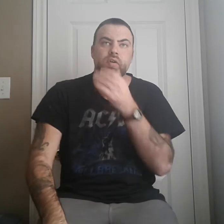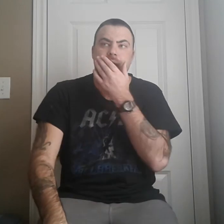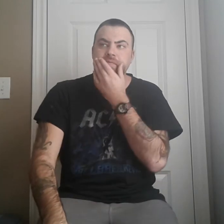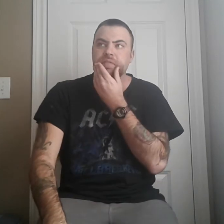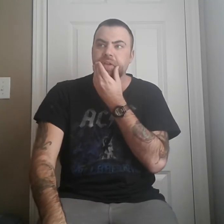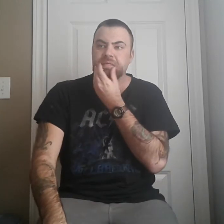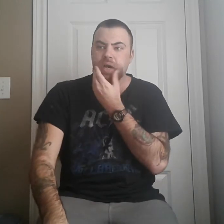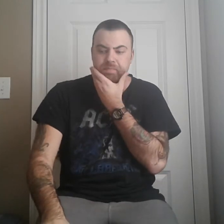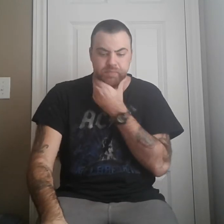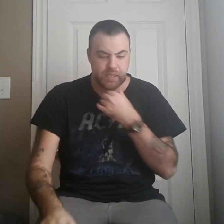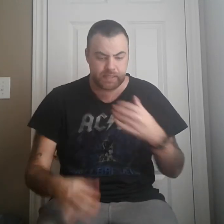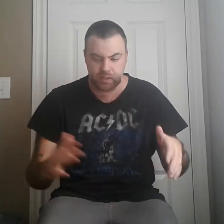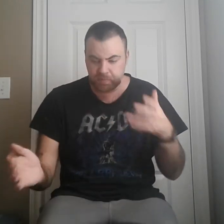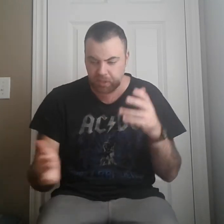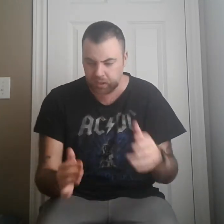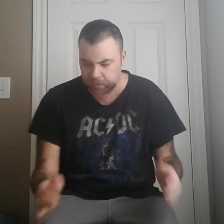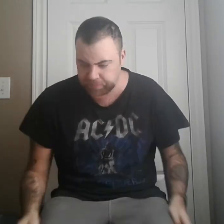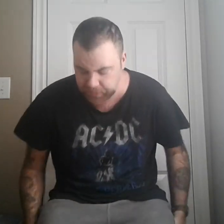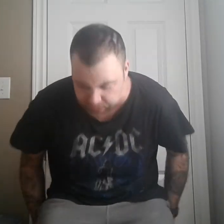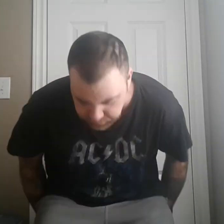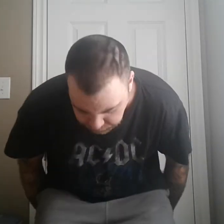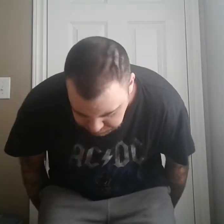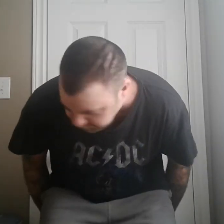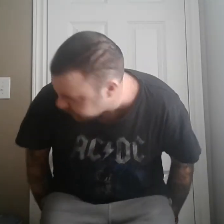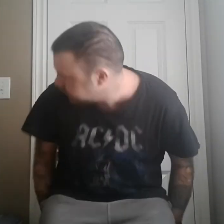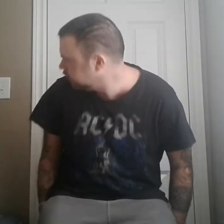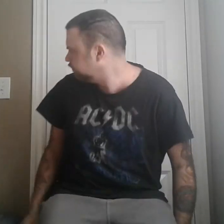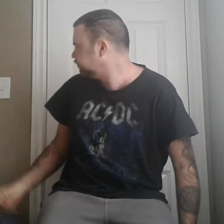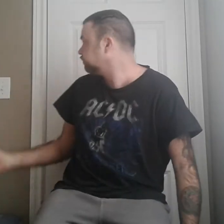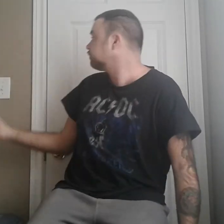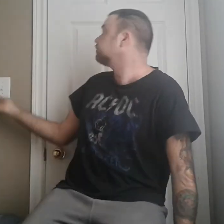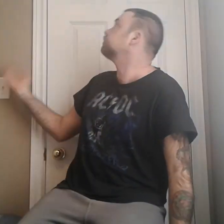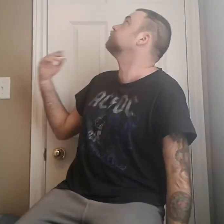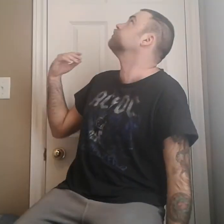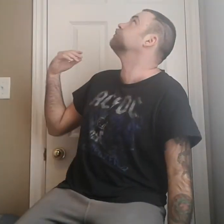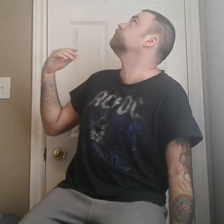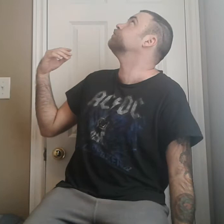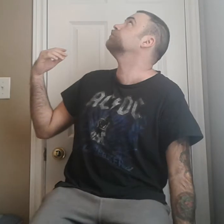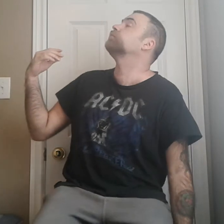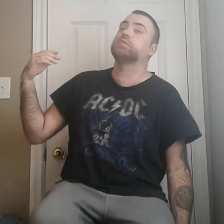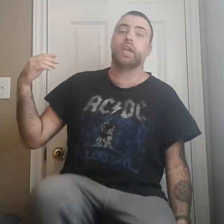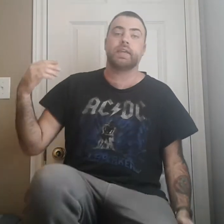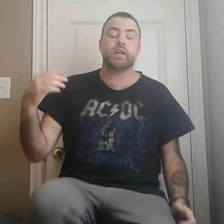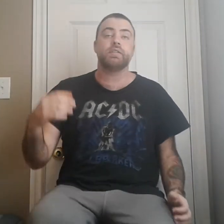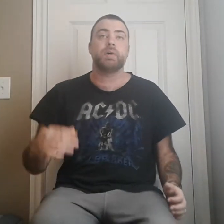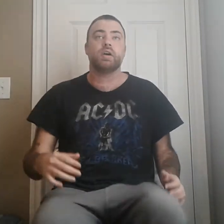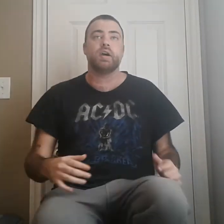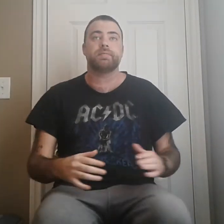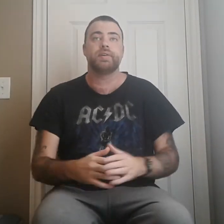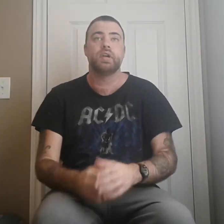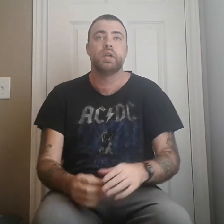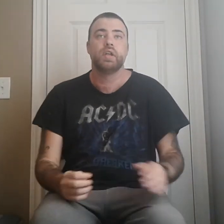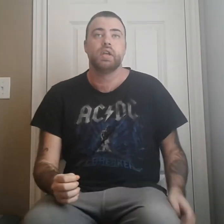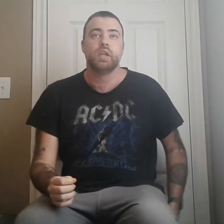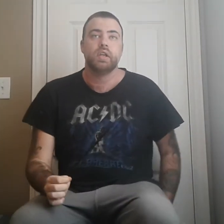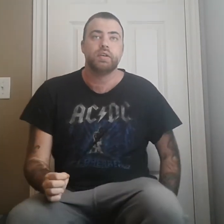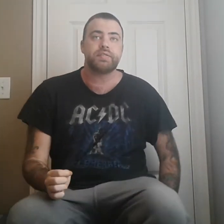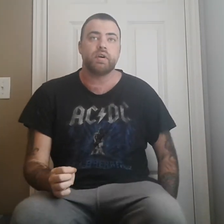after them and kill them off in that. Um, and kill them off. So,